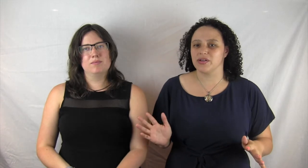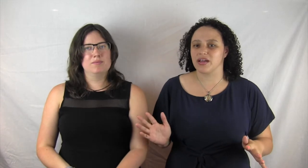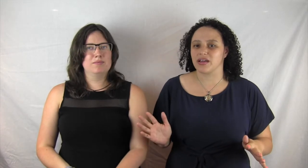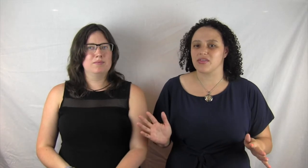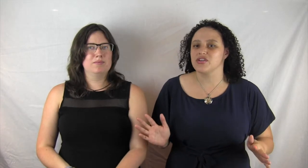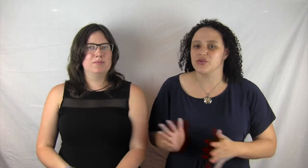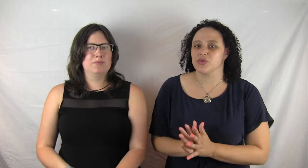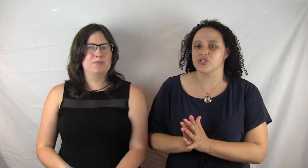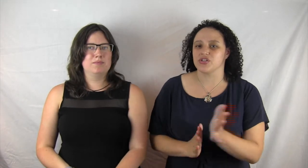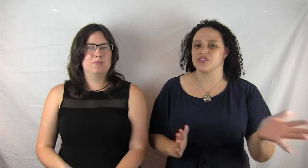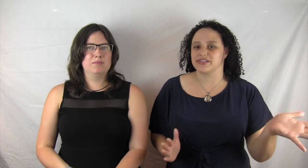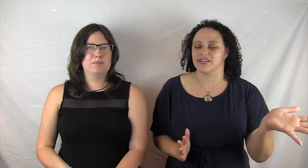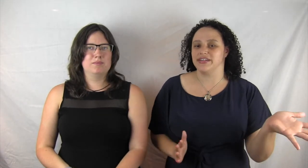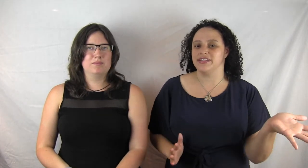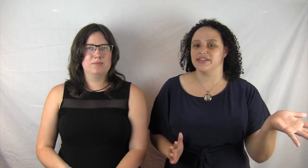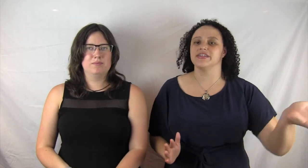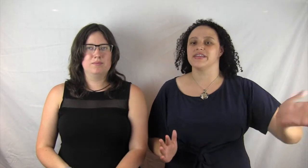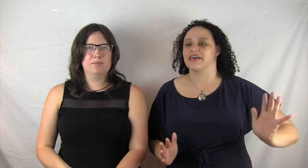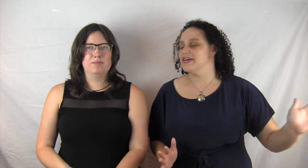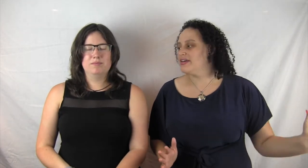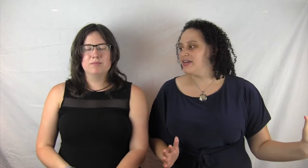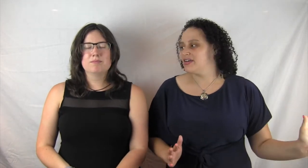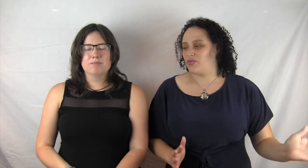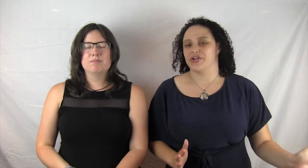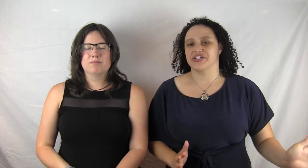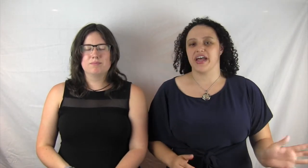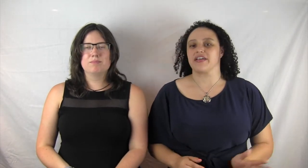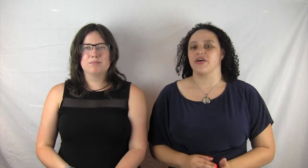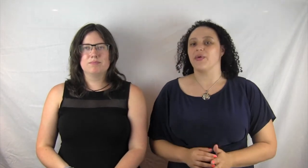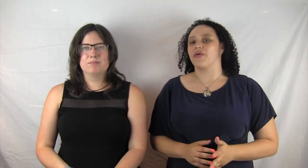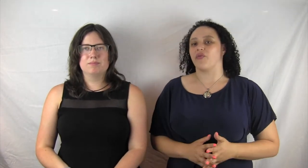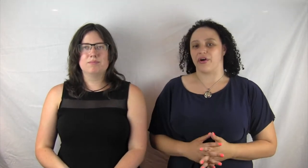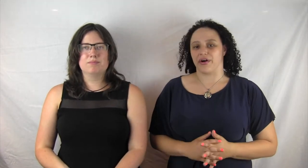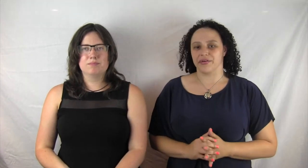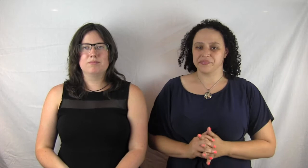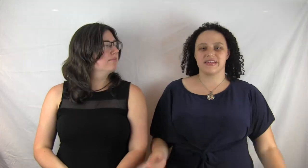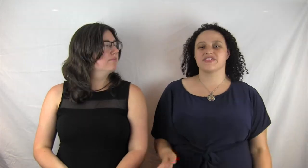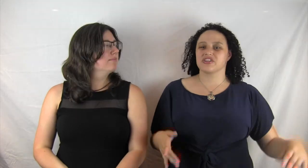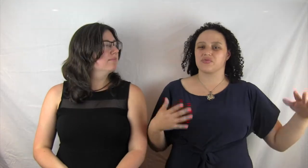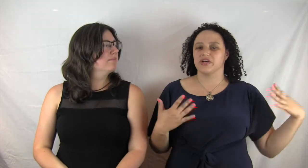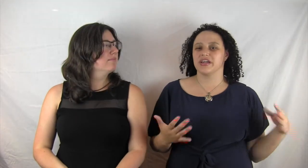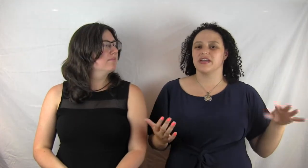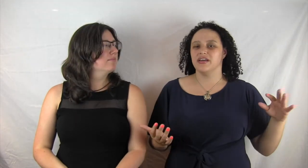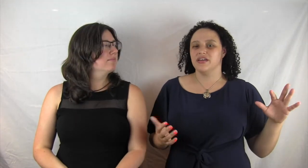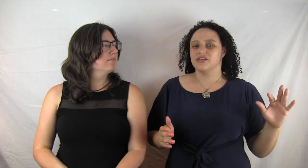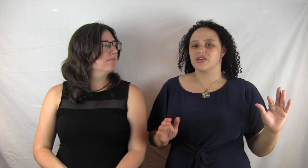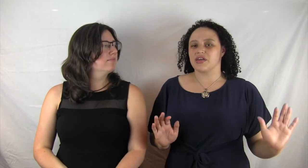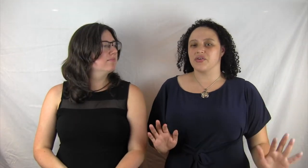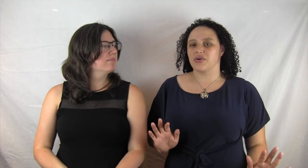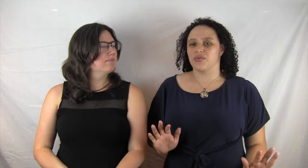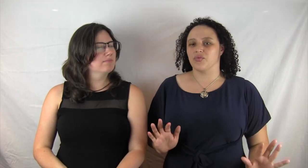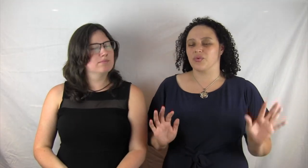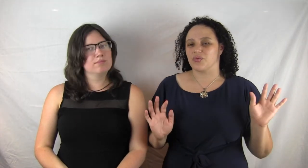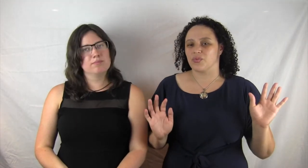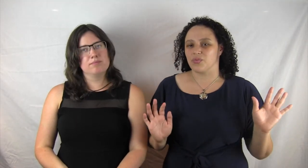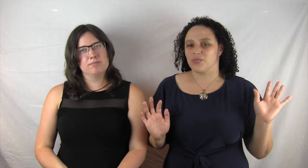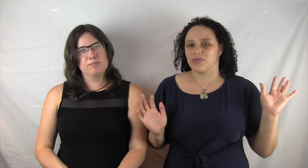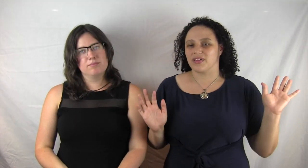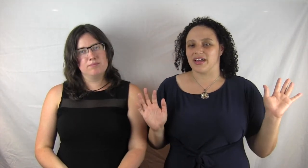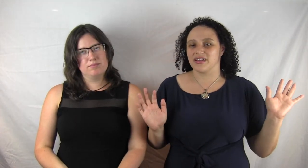I think she really should have just leaned into the, what she had going for her. I suggest reading it, so that you can like,